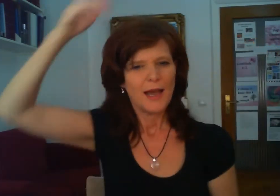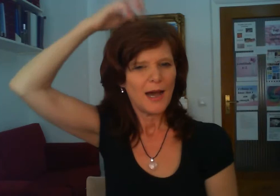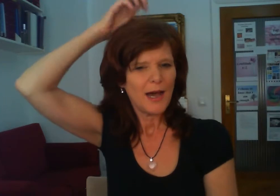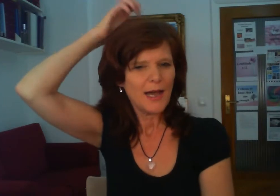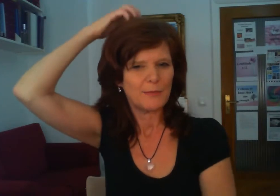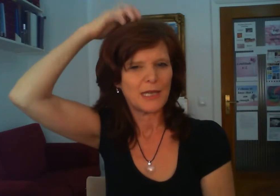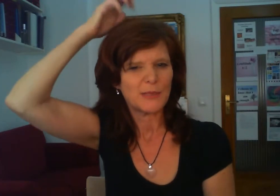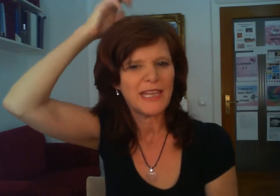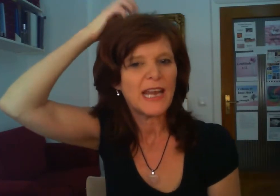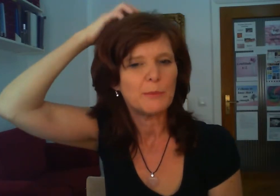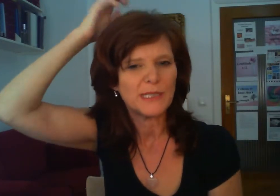i'm going to make an update